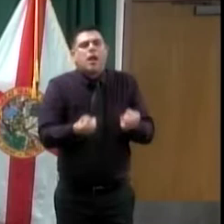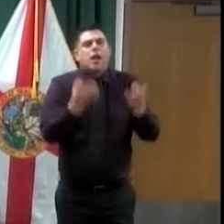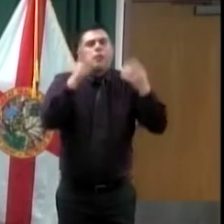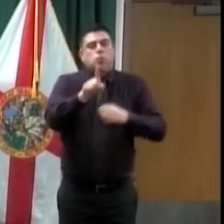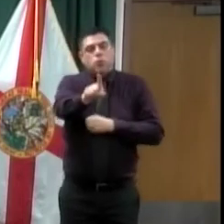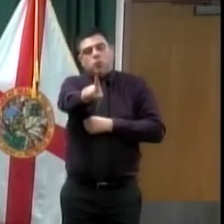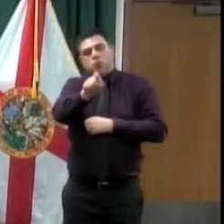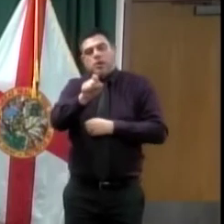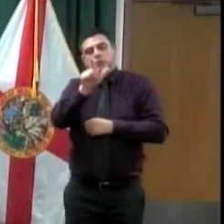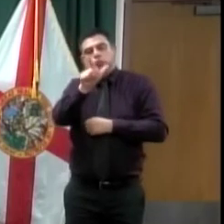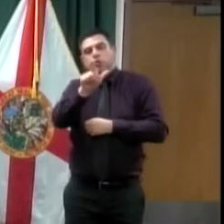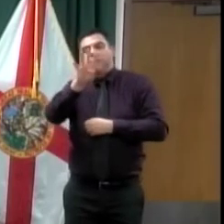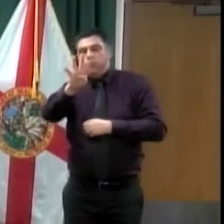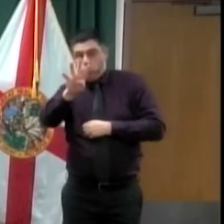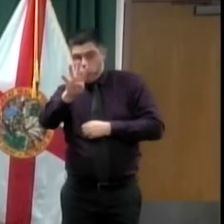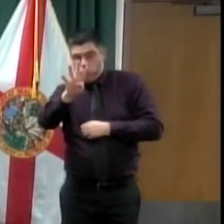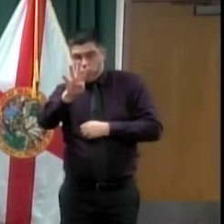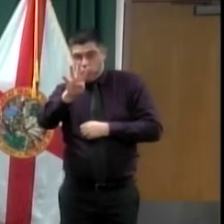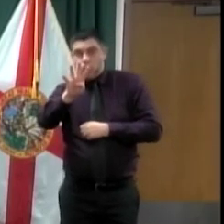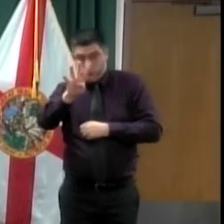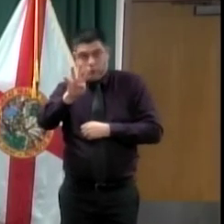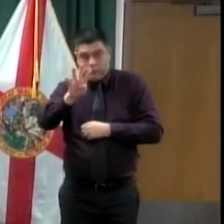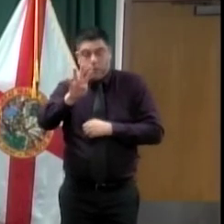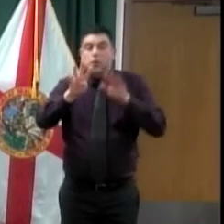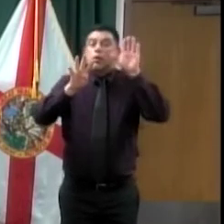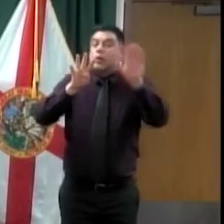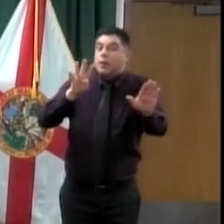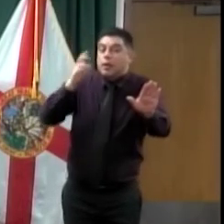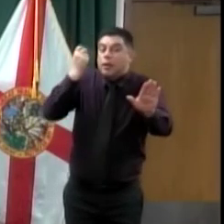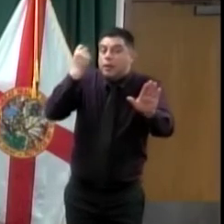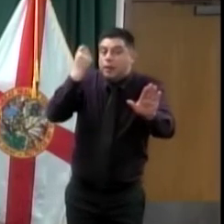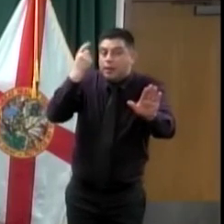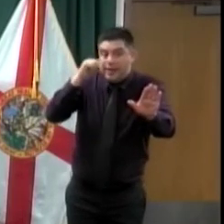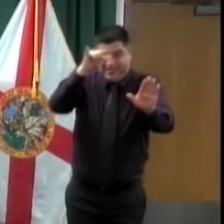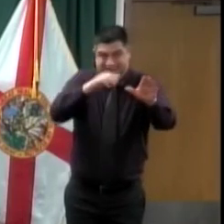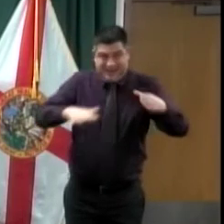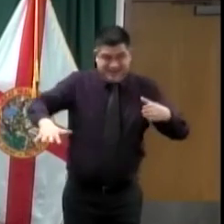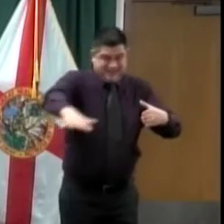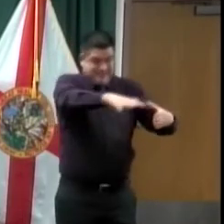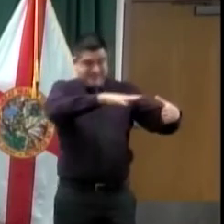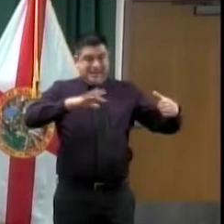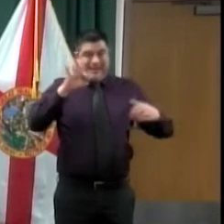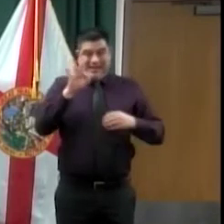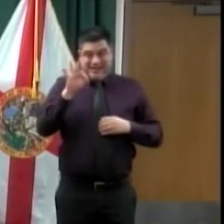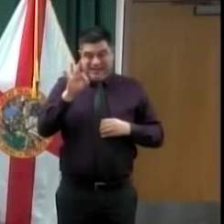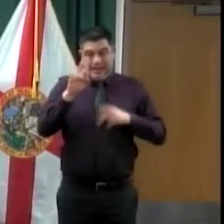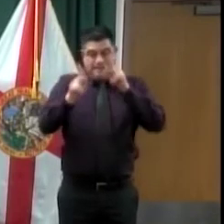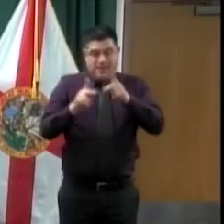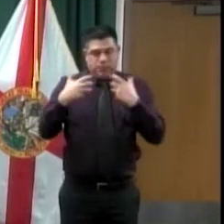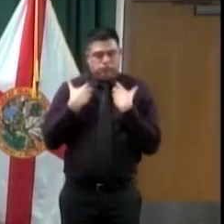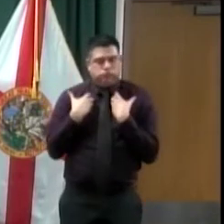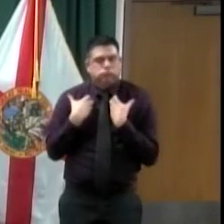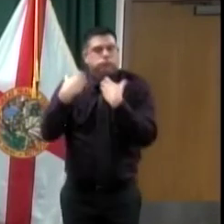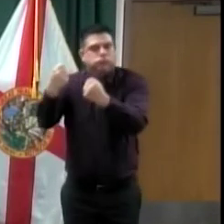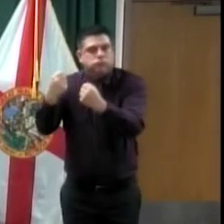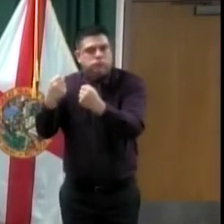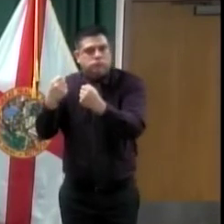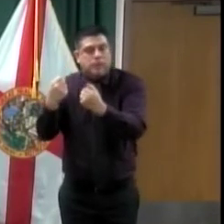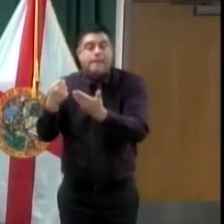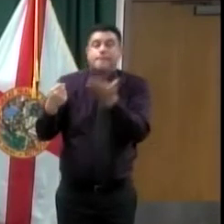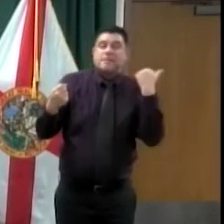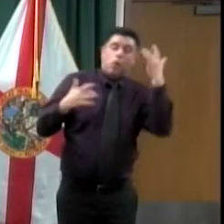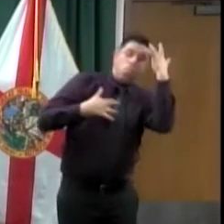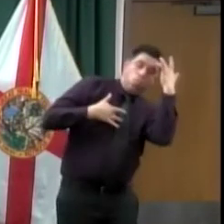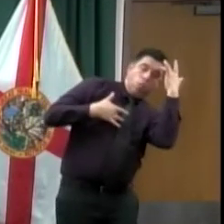cleared. So the Department of Health is no longer reviewing those cases. They have no symptomology of COVID-19,